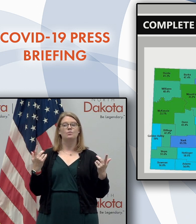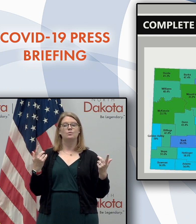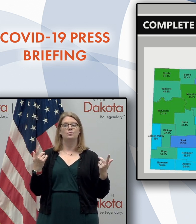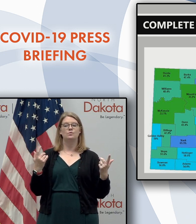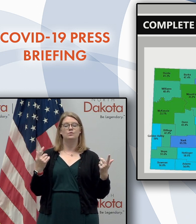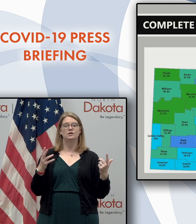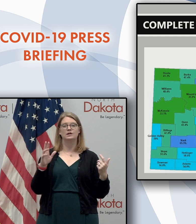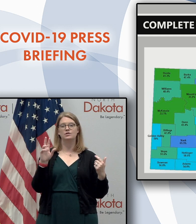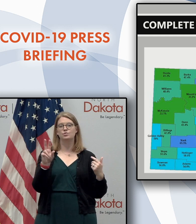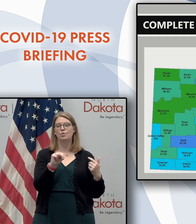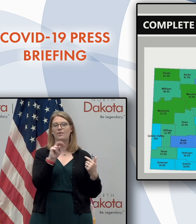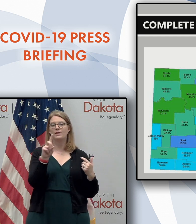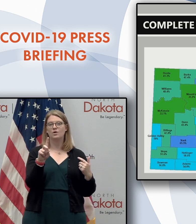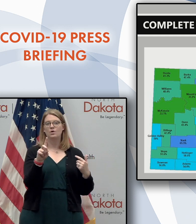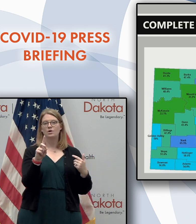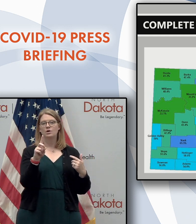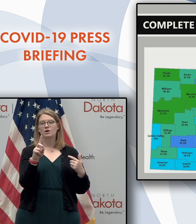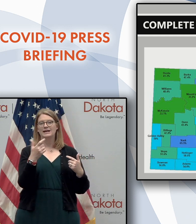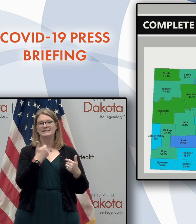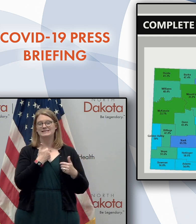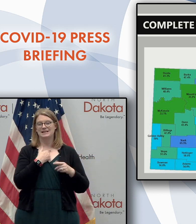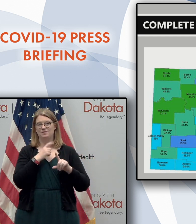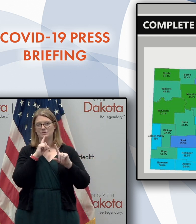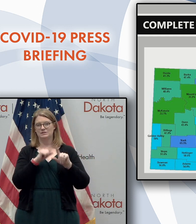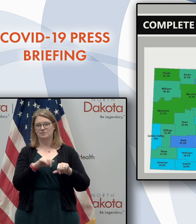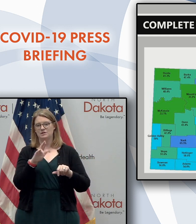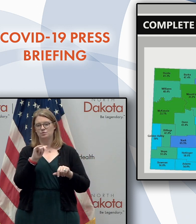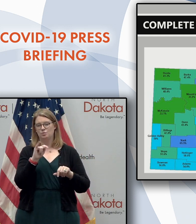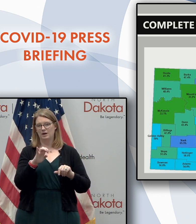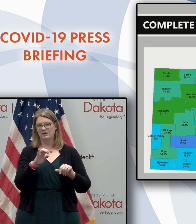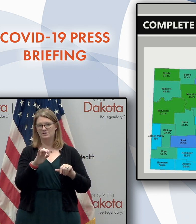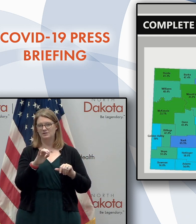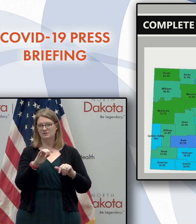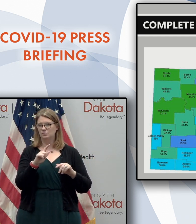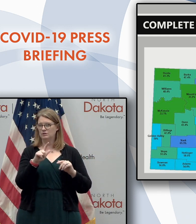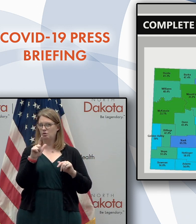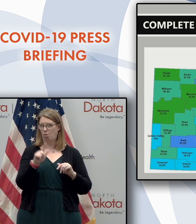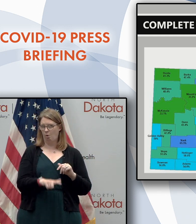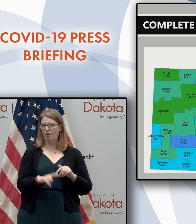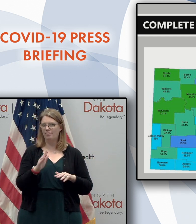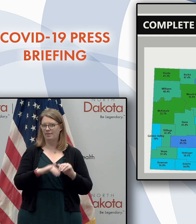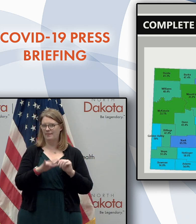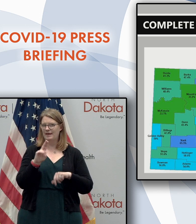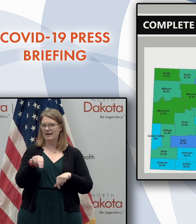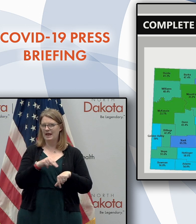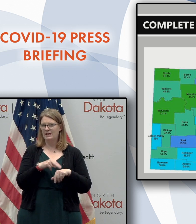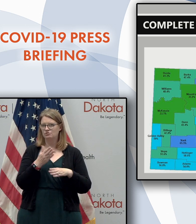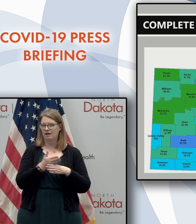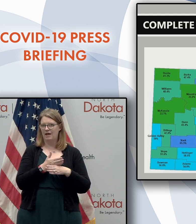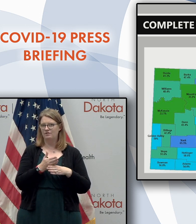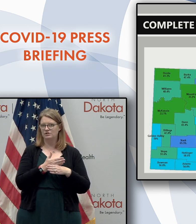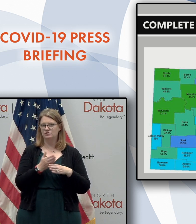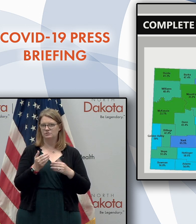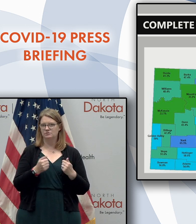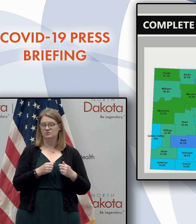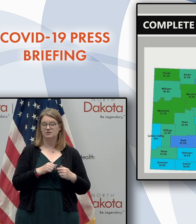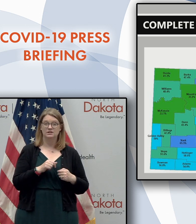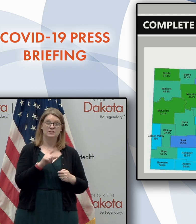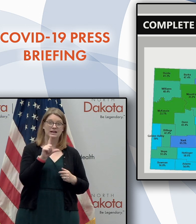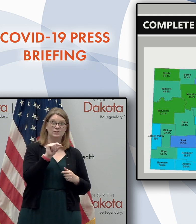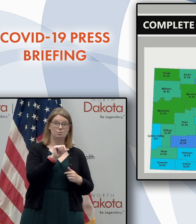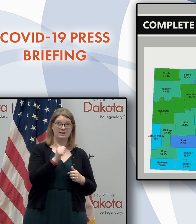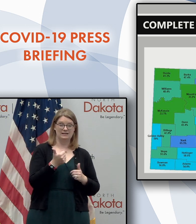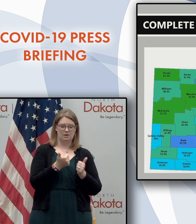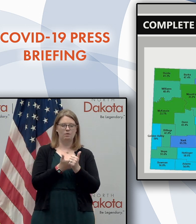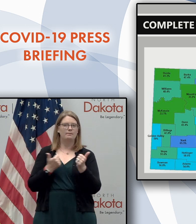so North Dakota is, our self-response rate was slightly lower than the national average and we're behind where we were in 2010